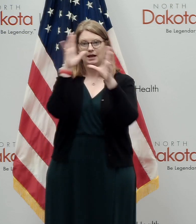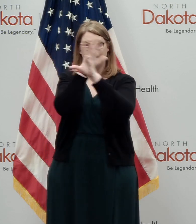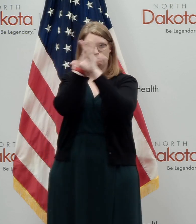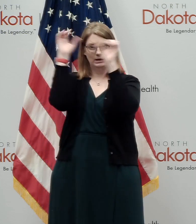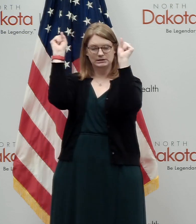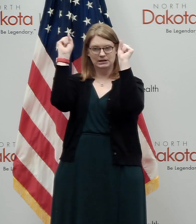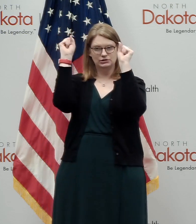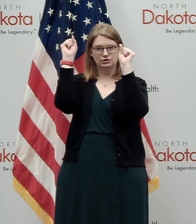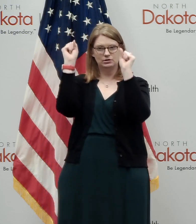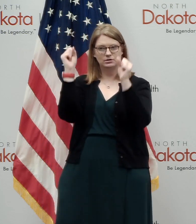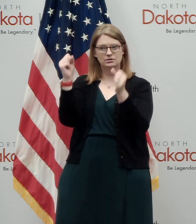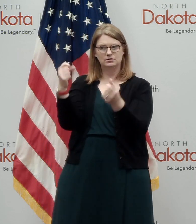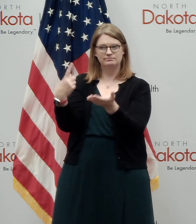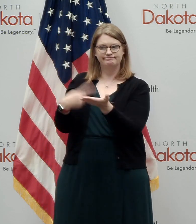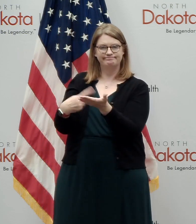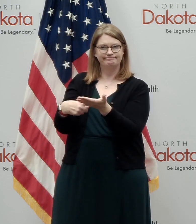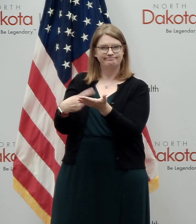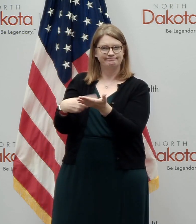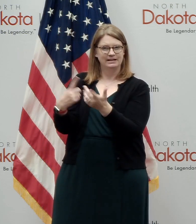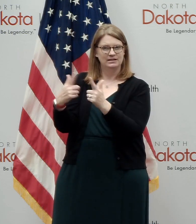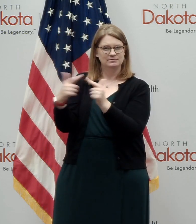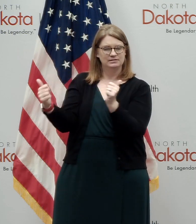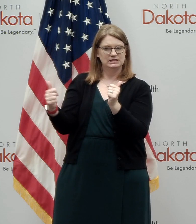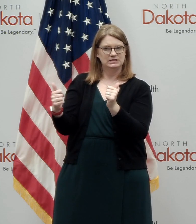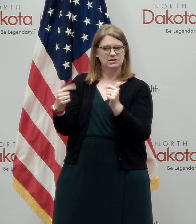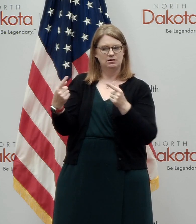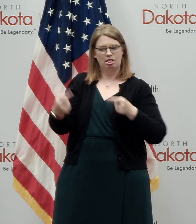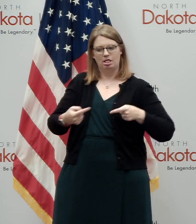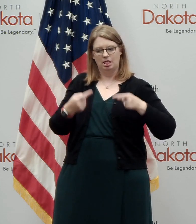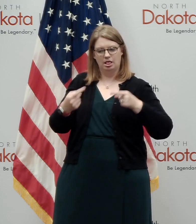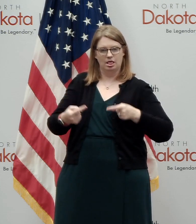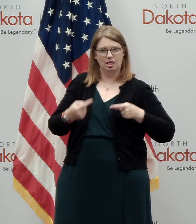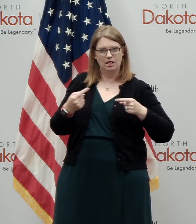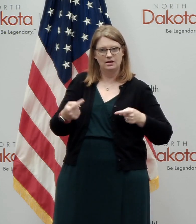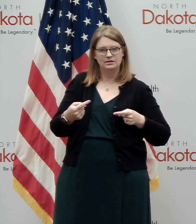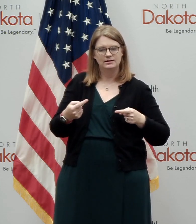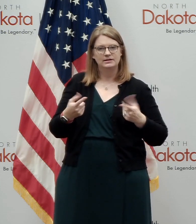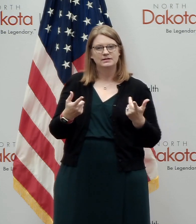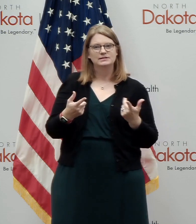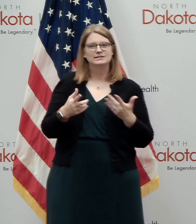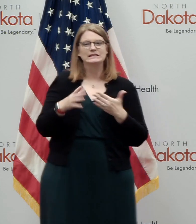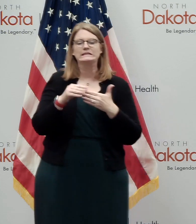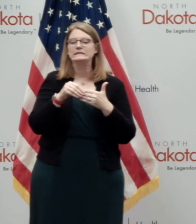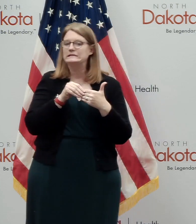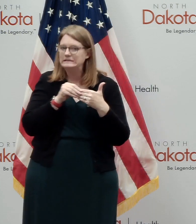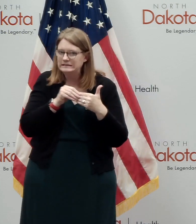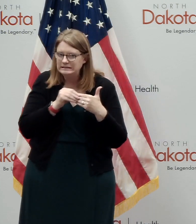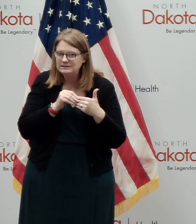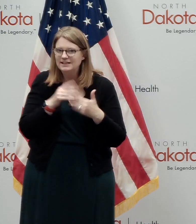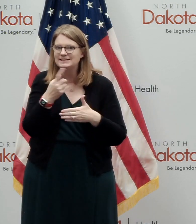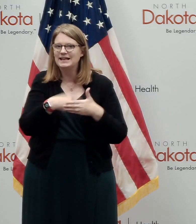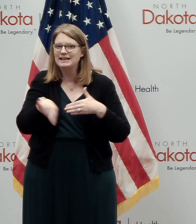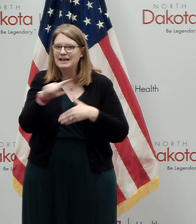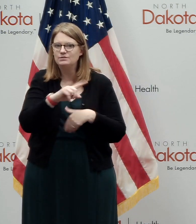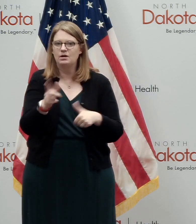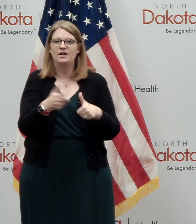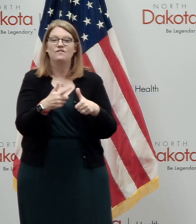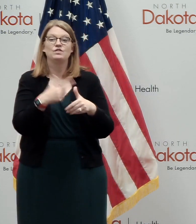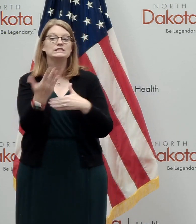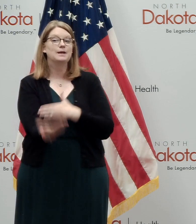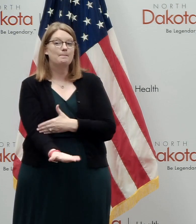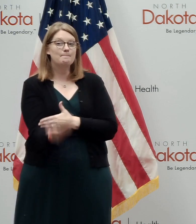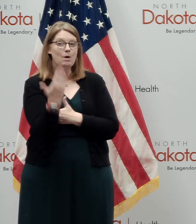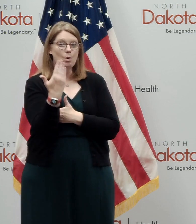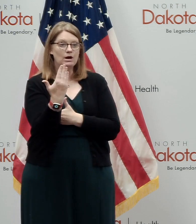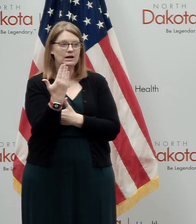uh, briefings and other things. So it was a challenging time. So we'll invite your flexibility next week. We'll have our first morning